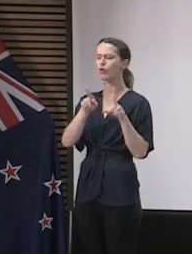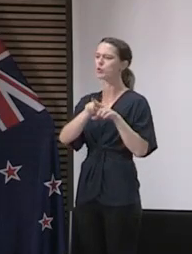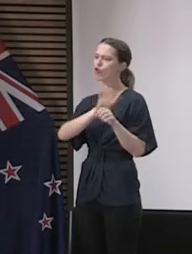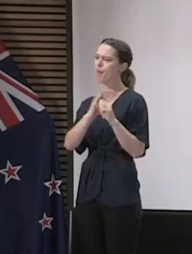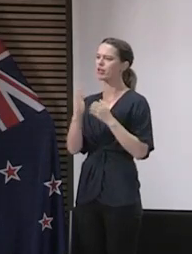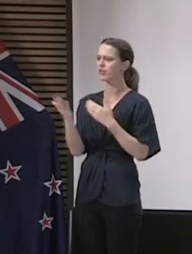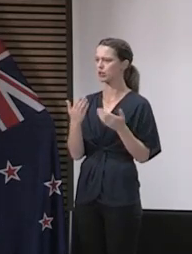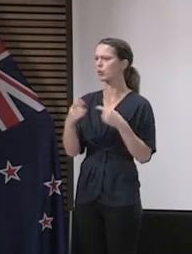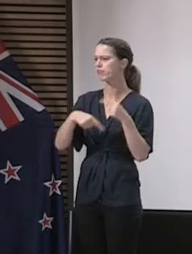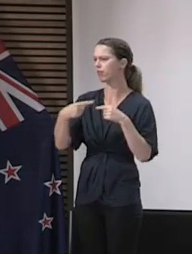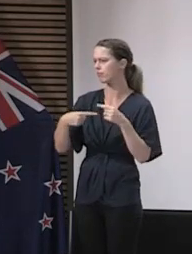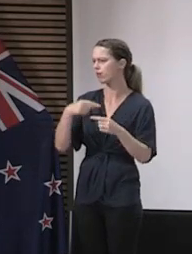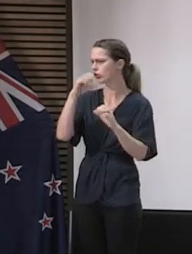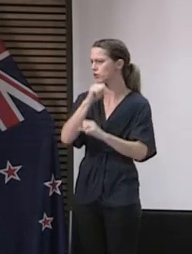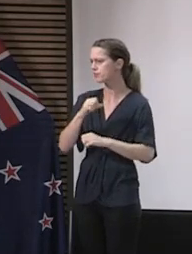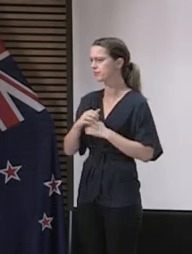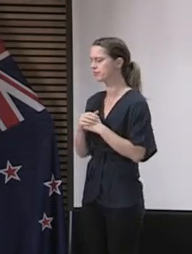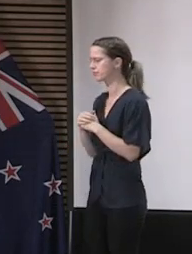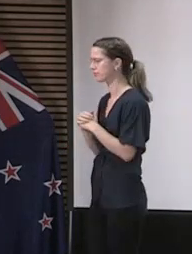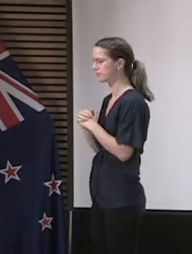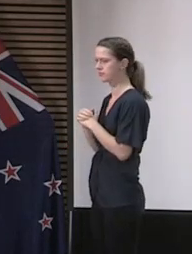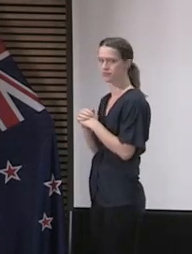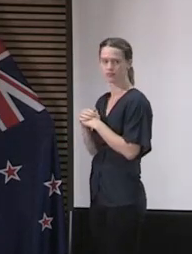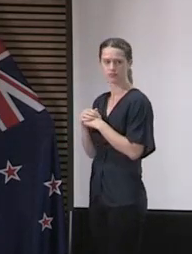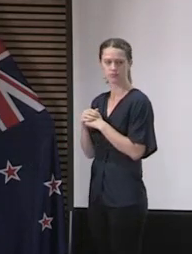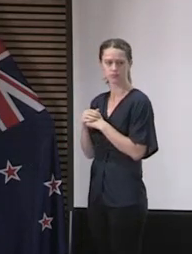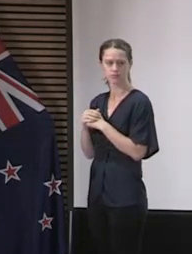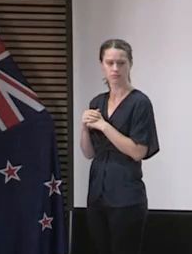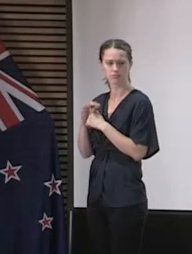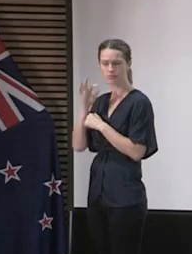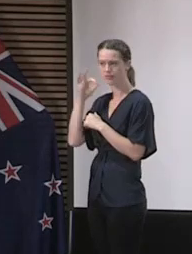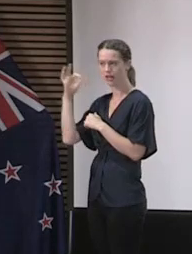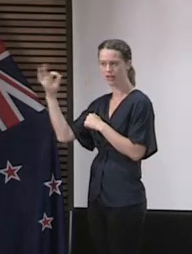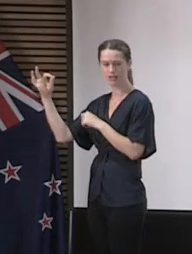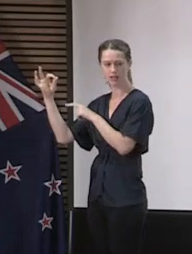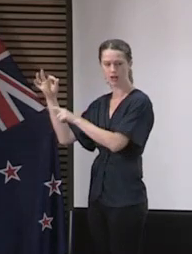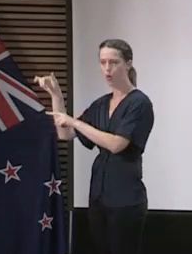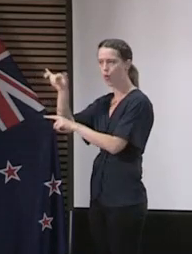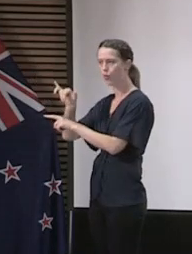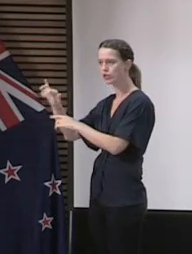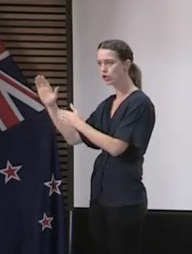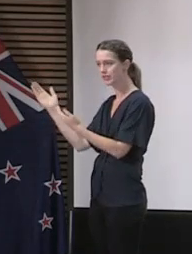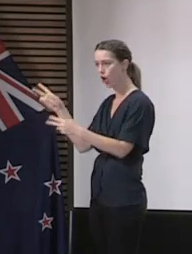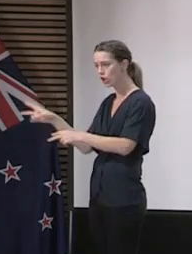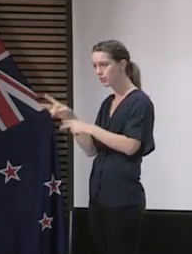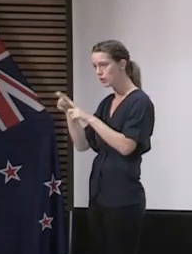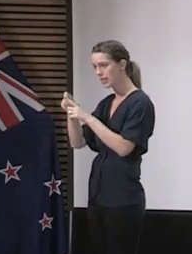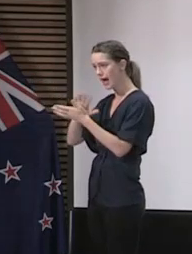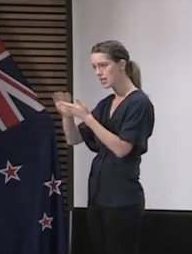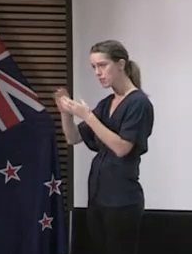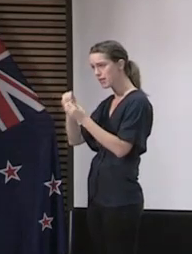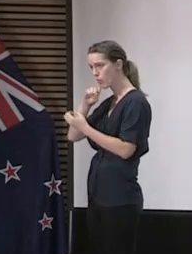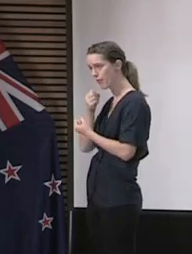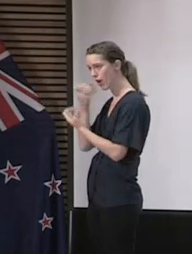service as well. Can you just tell us what services hospitals and DHBs will be bringing